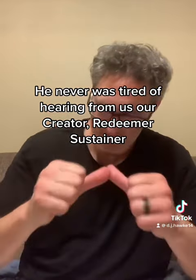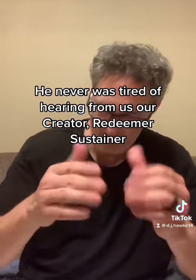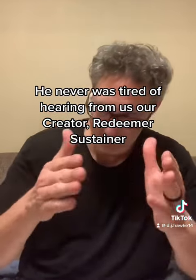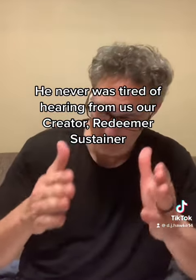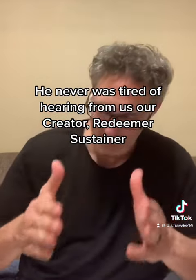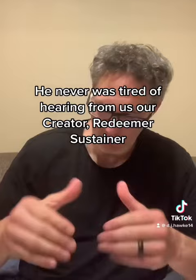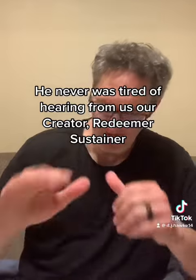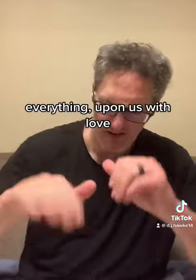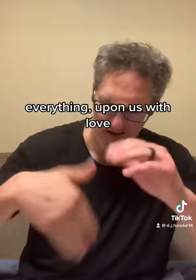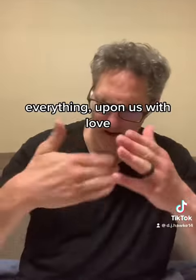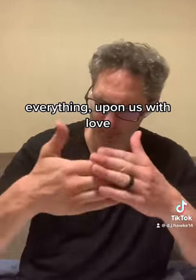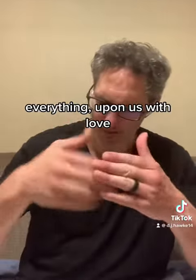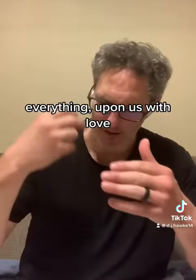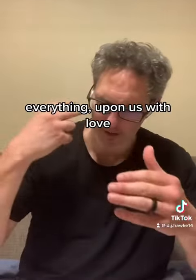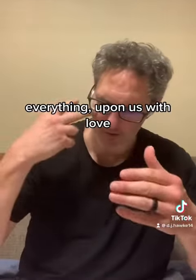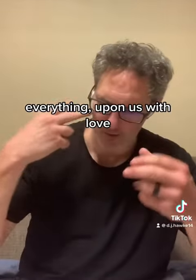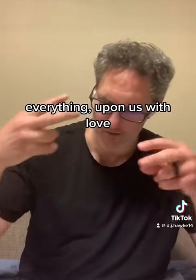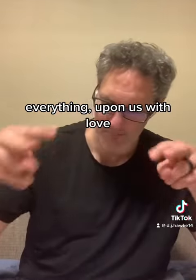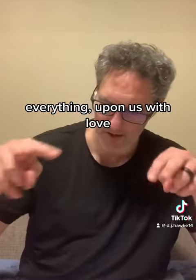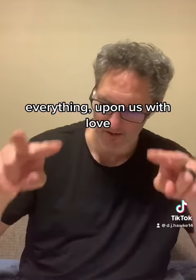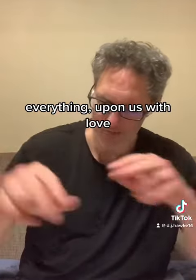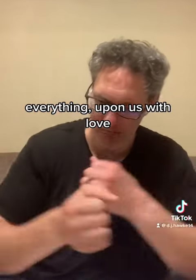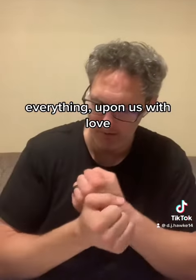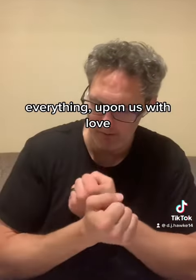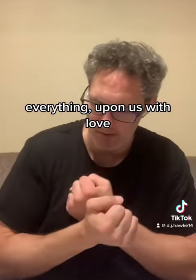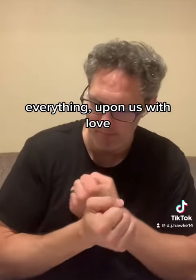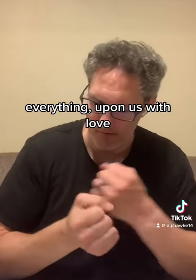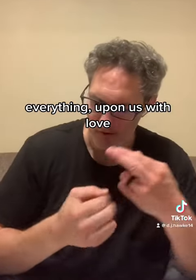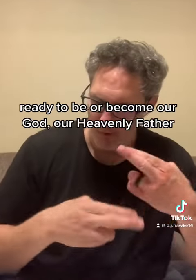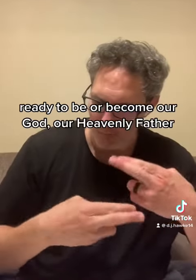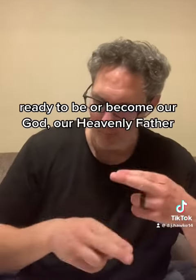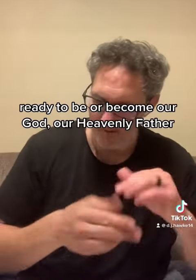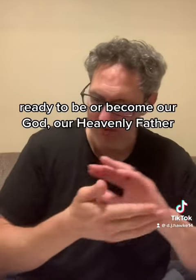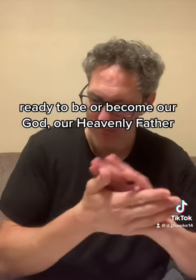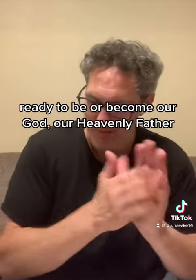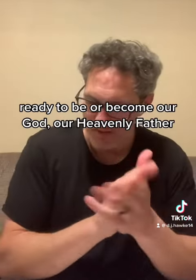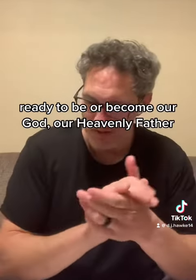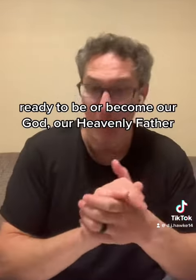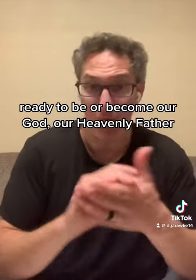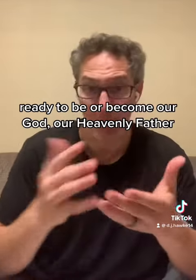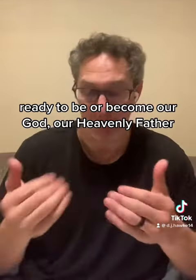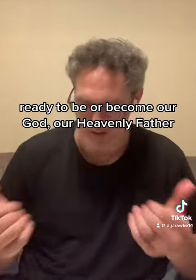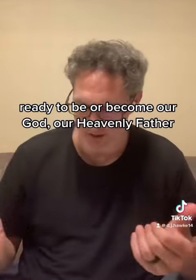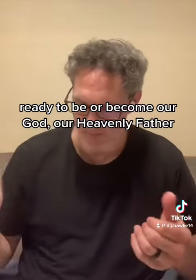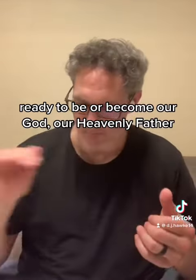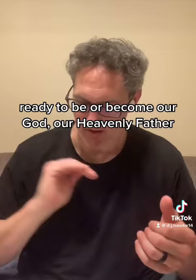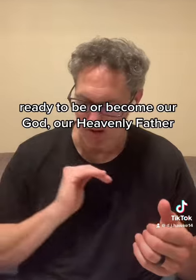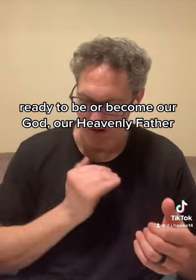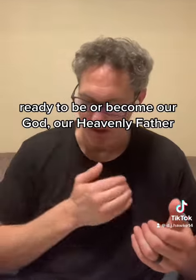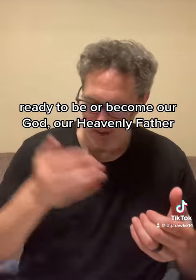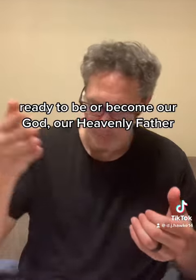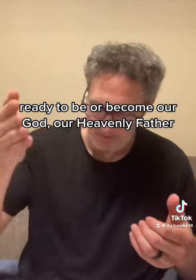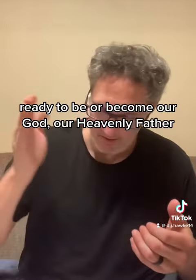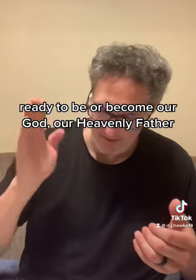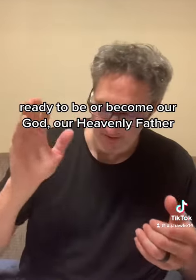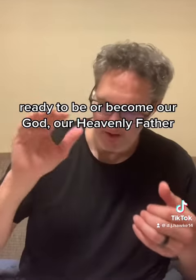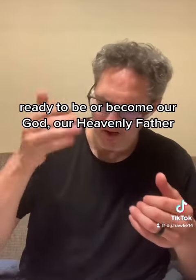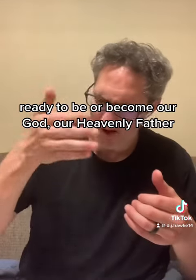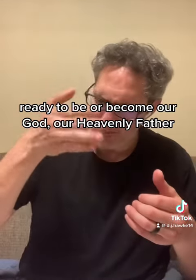sustainer, and heaven mix upon us with love. Ready to be, or become. Our God, our